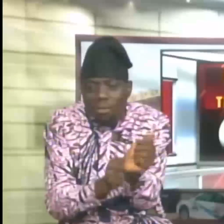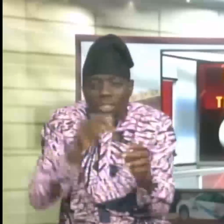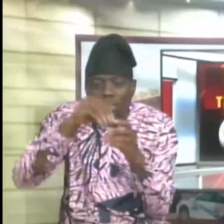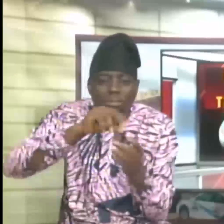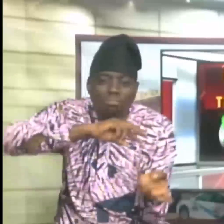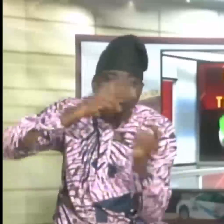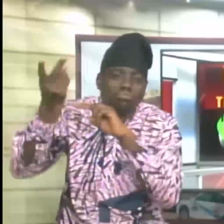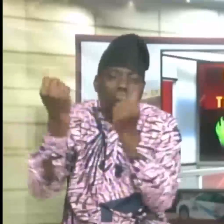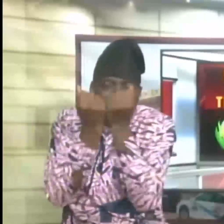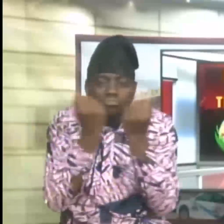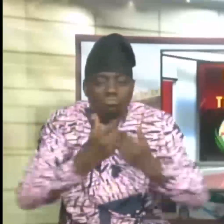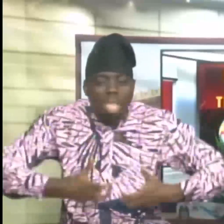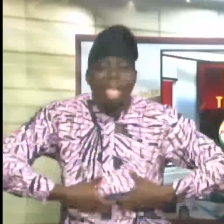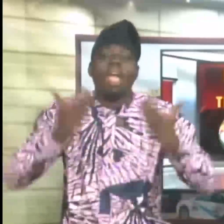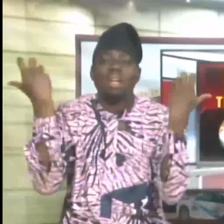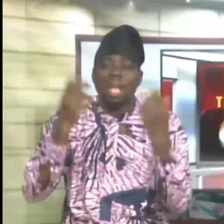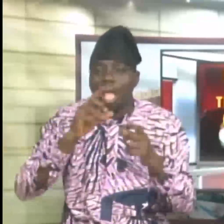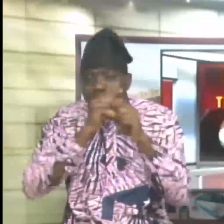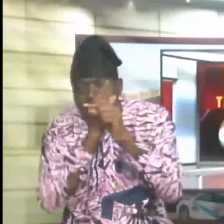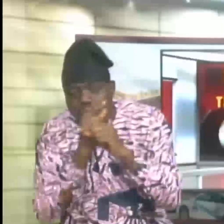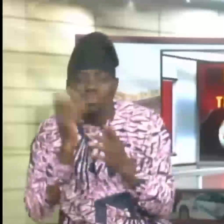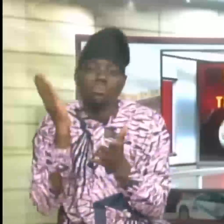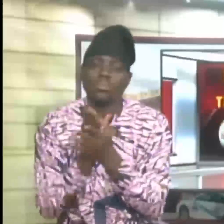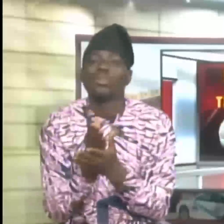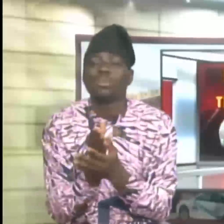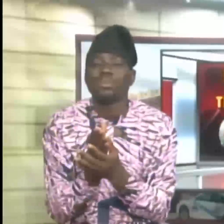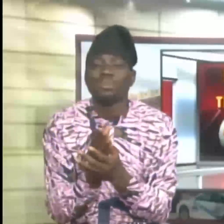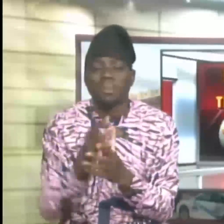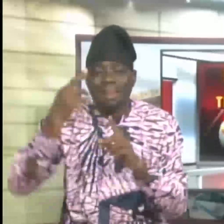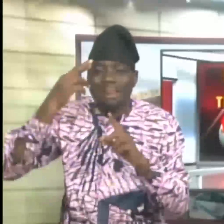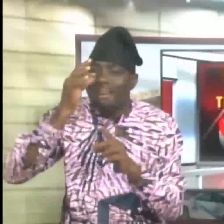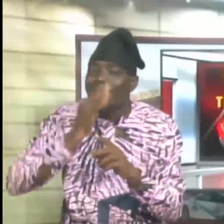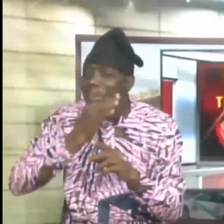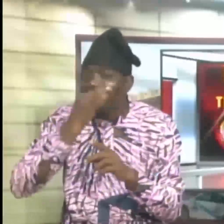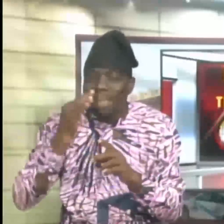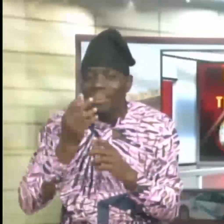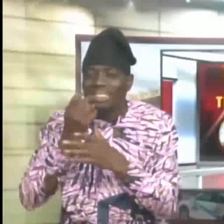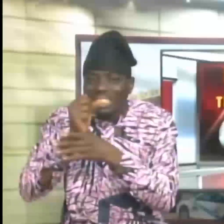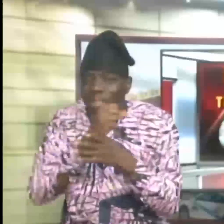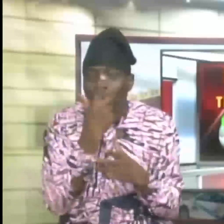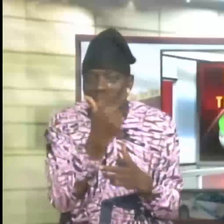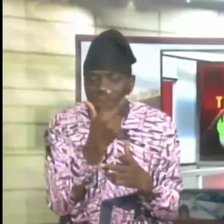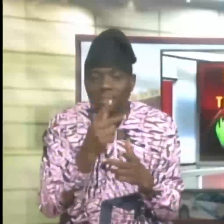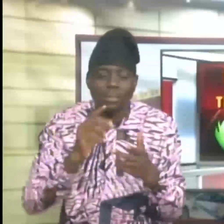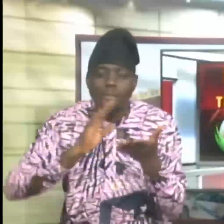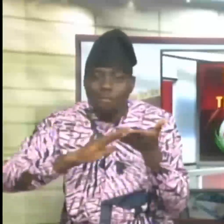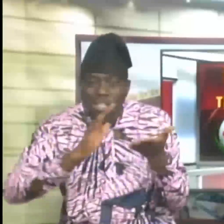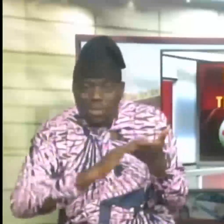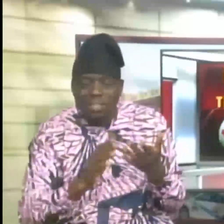anger, and backbiting. Ramadan is divided into three segments, which brings about forgiveness, blessings, and